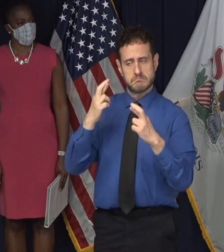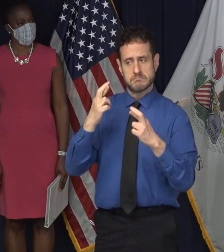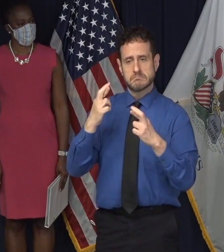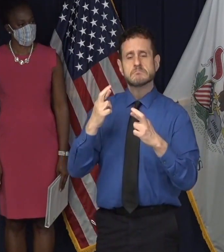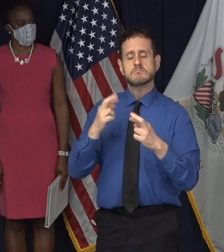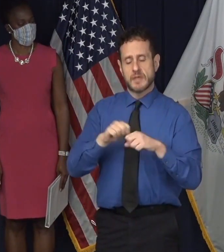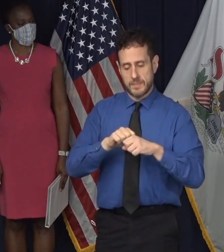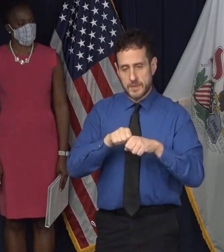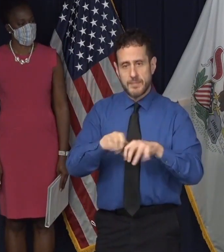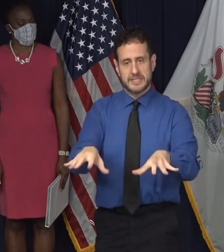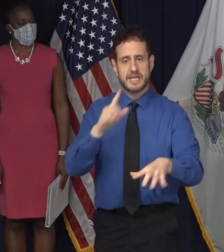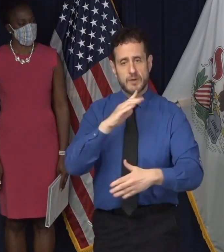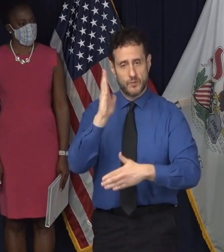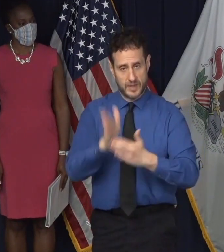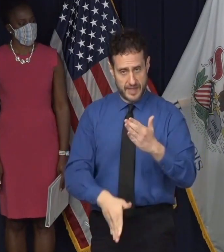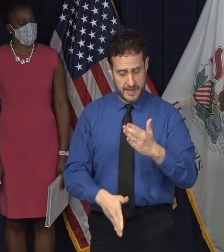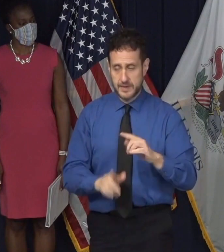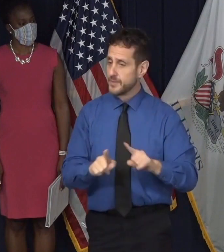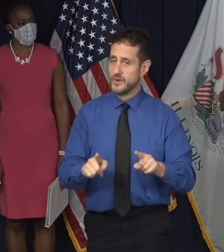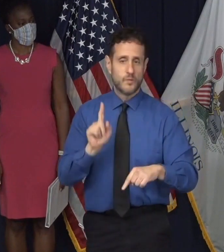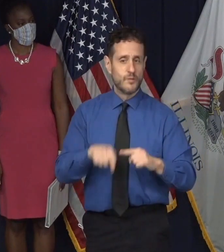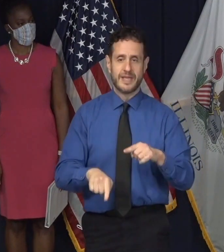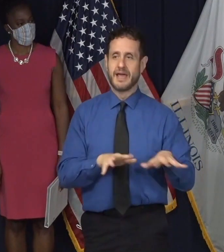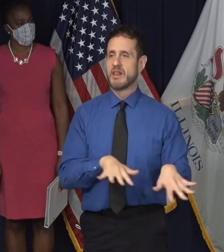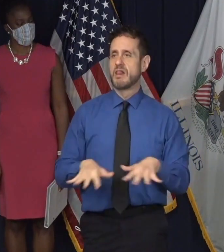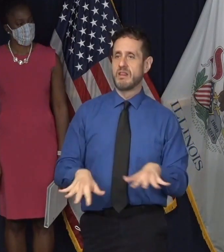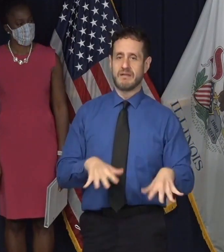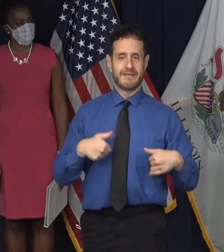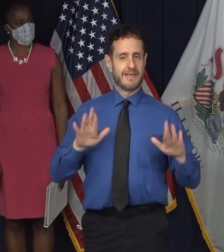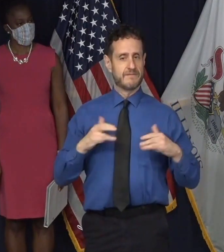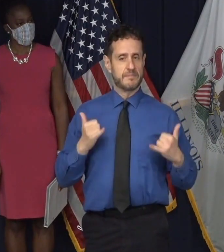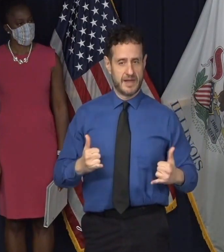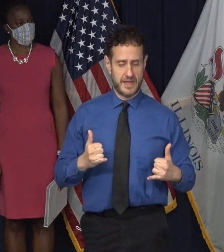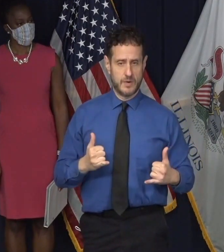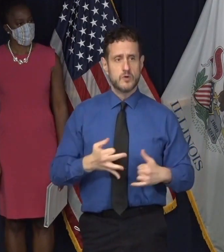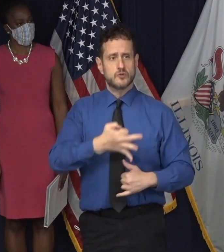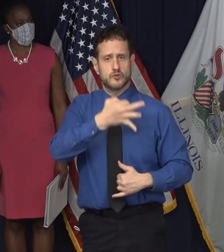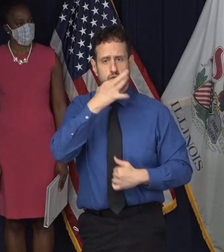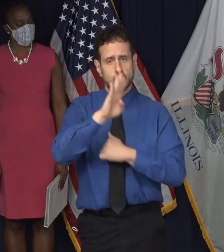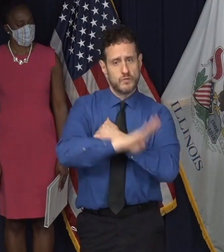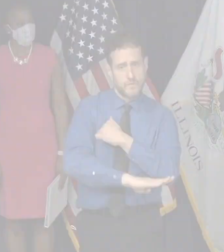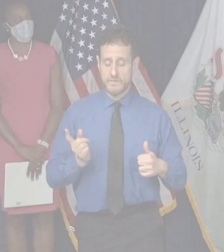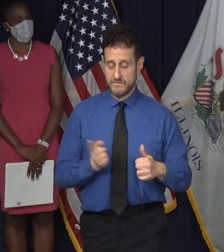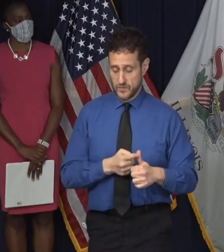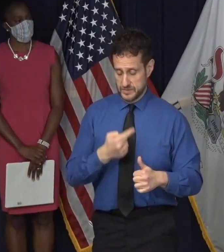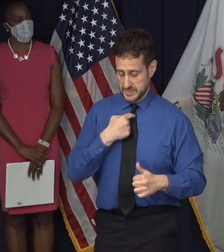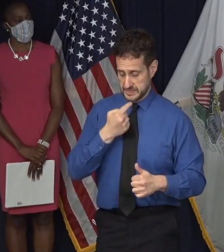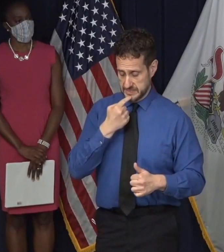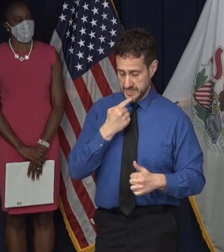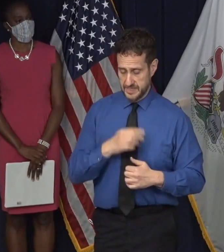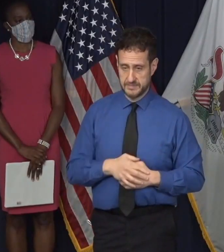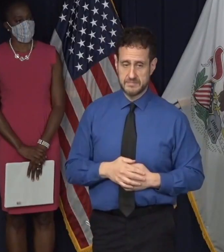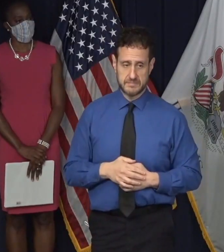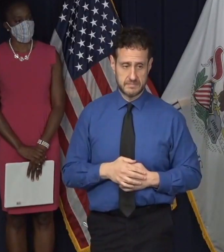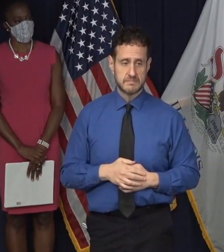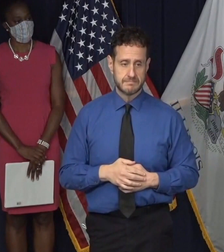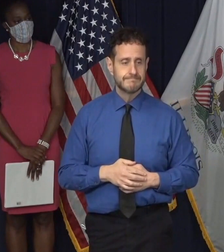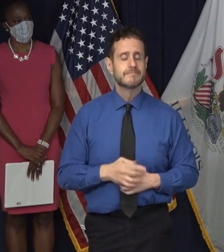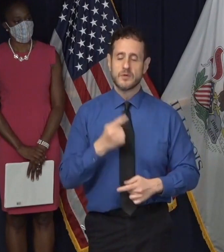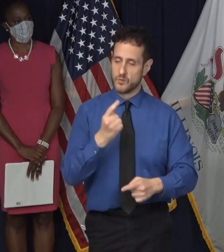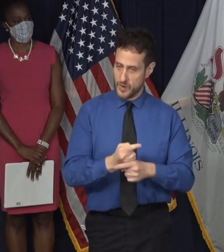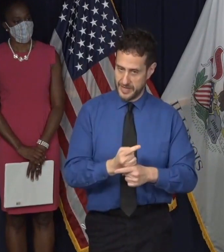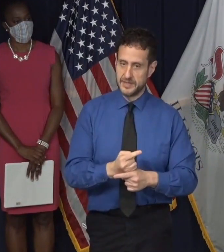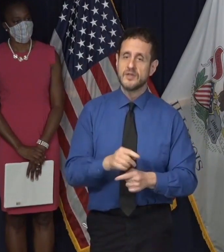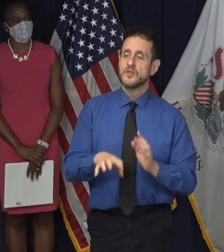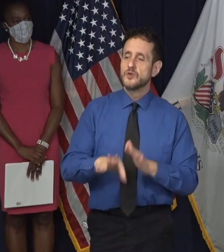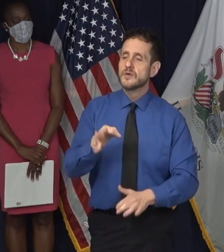not now, especially as we head into the fall and winter season with so many lives at risk. You could probably find an expert to take